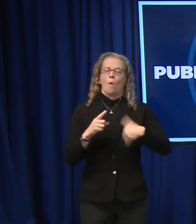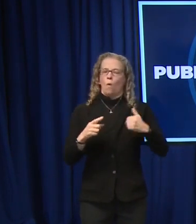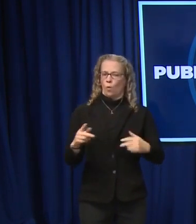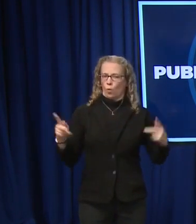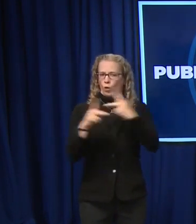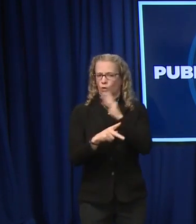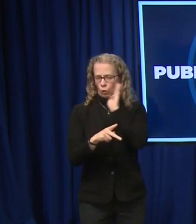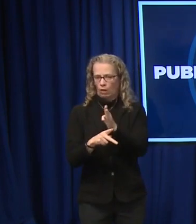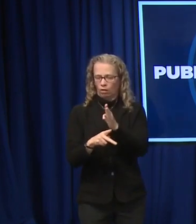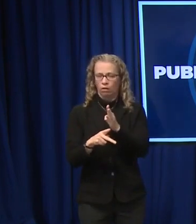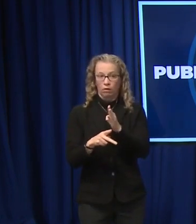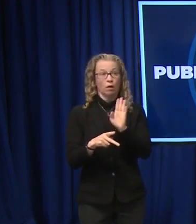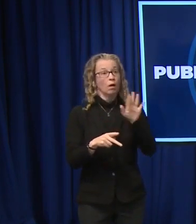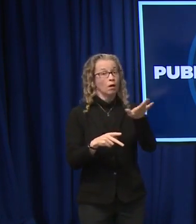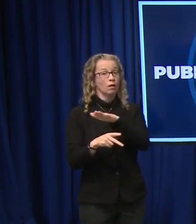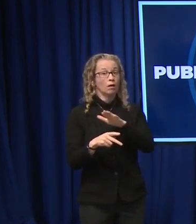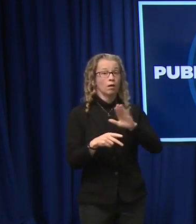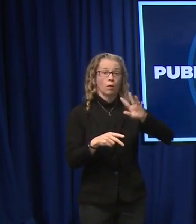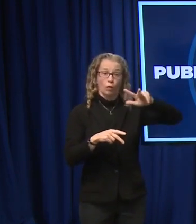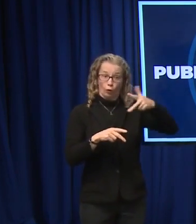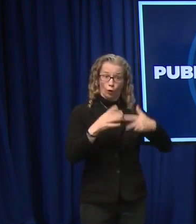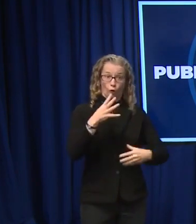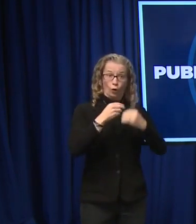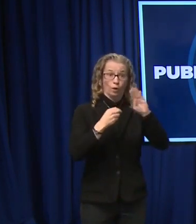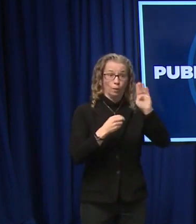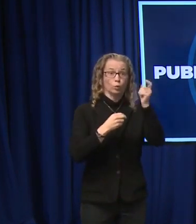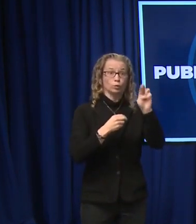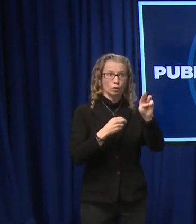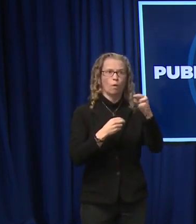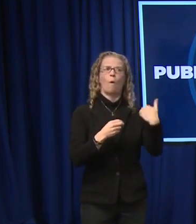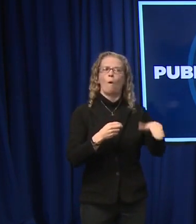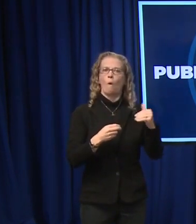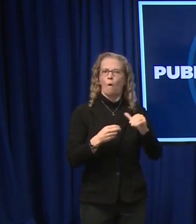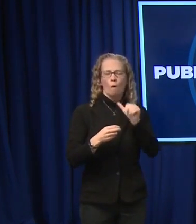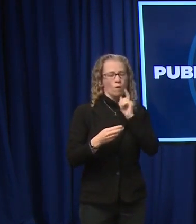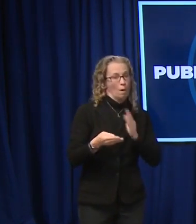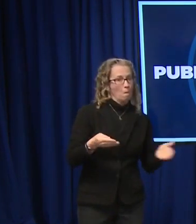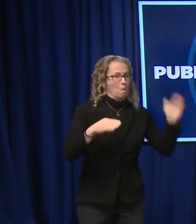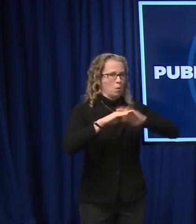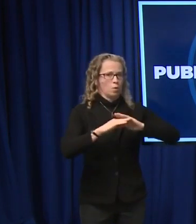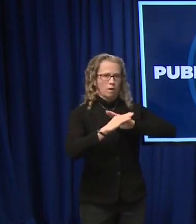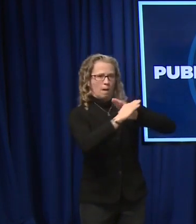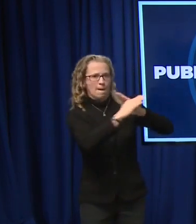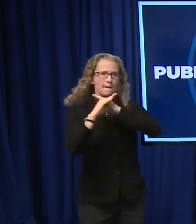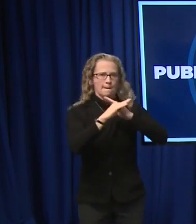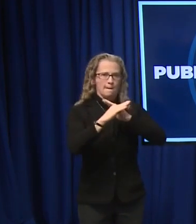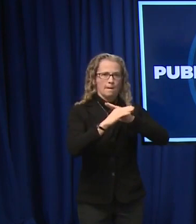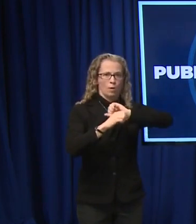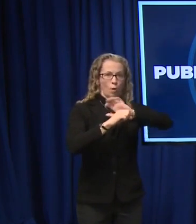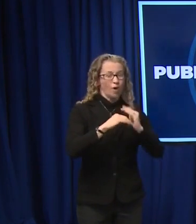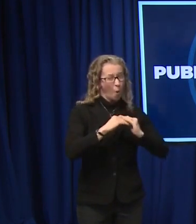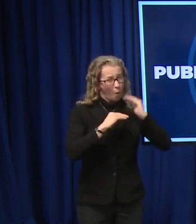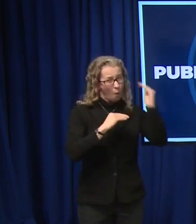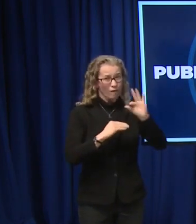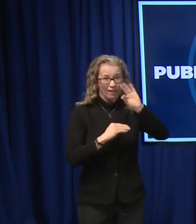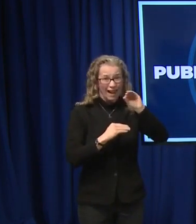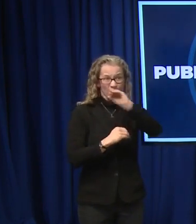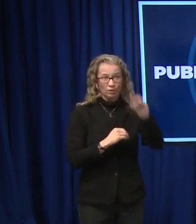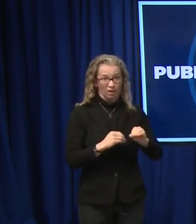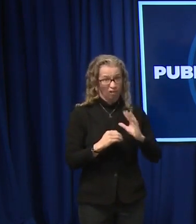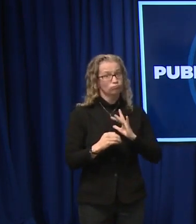are showing that booster doses increase vaccine effectiveness at preventing COVID-19 to greater than 90%.